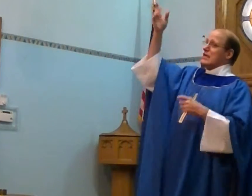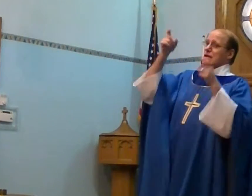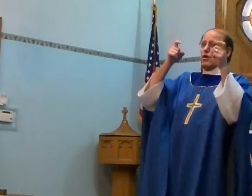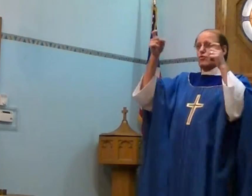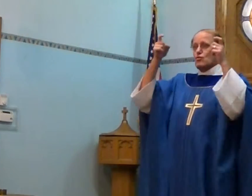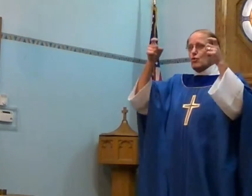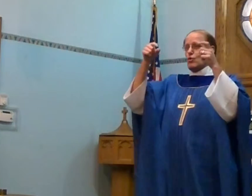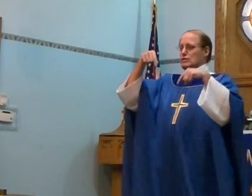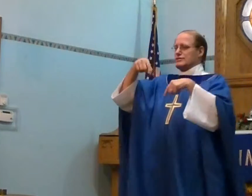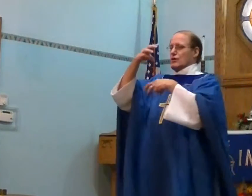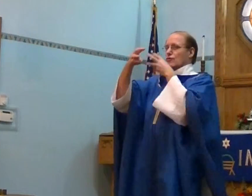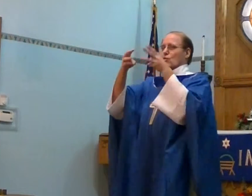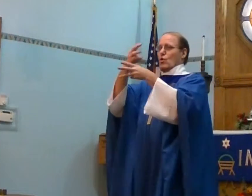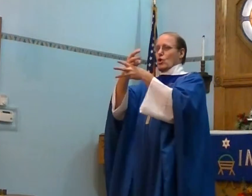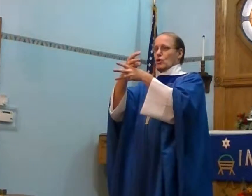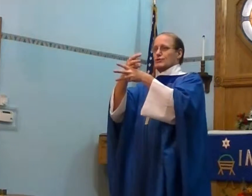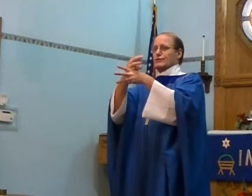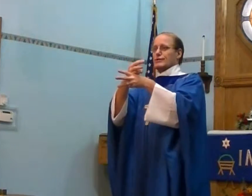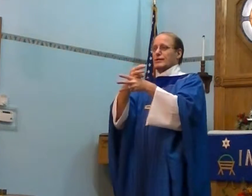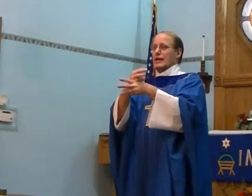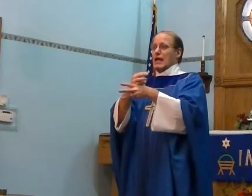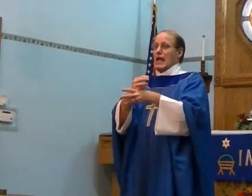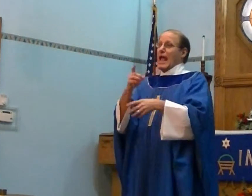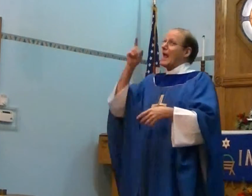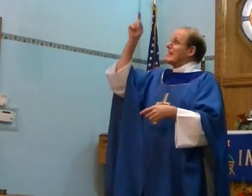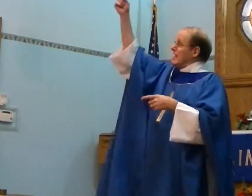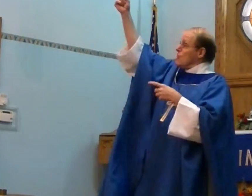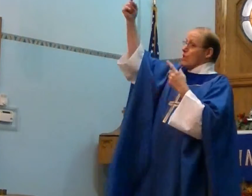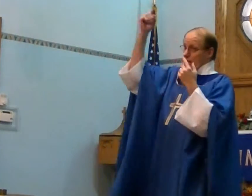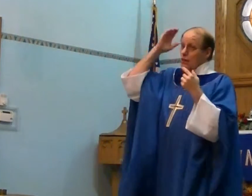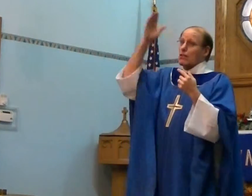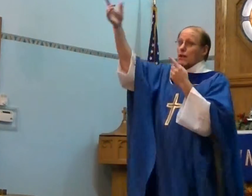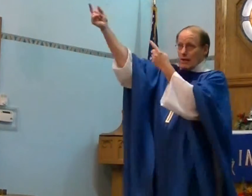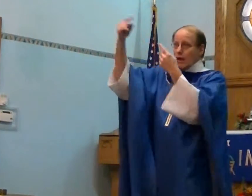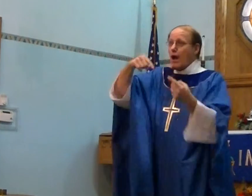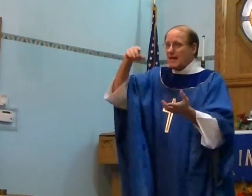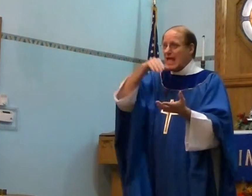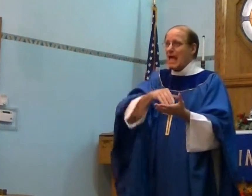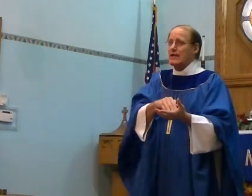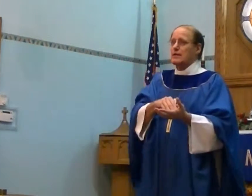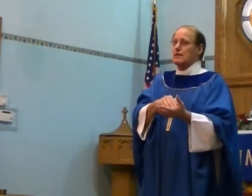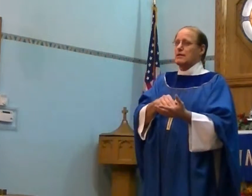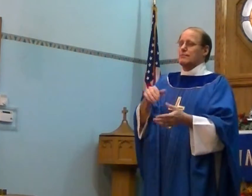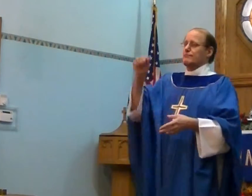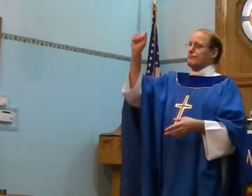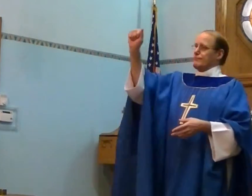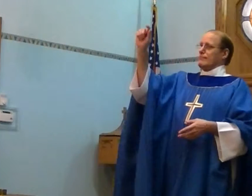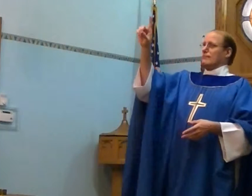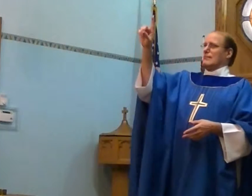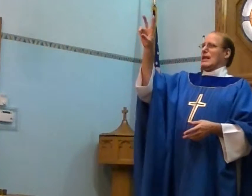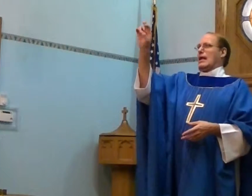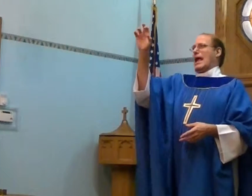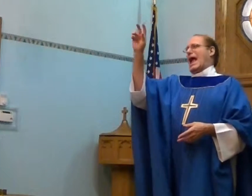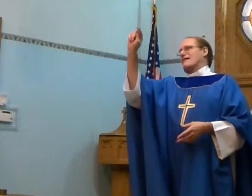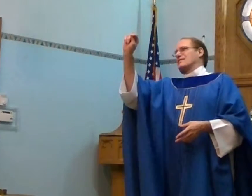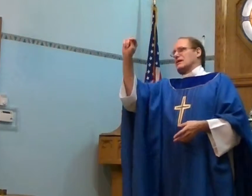rules the world, and he will come again. And, Advent,